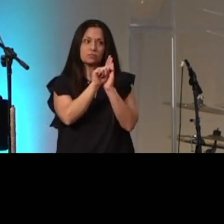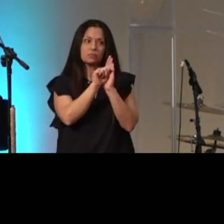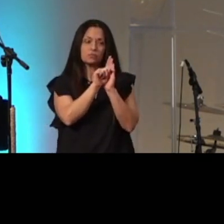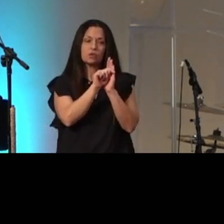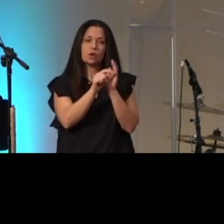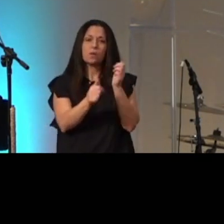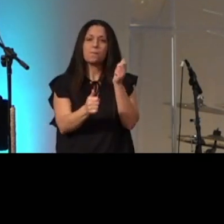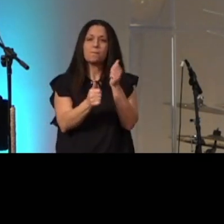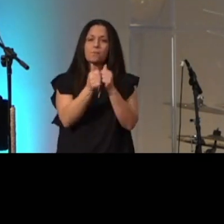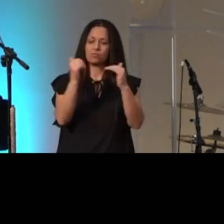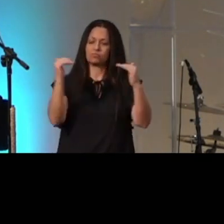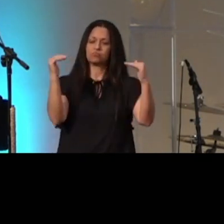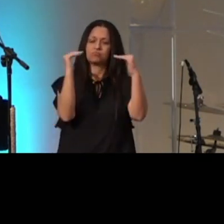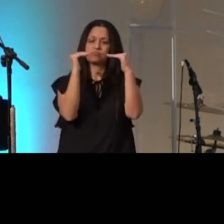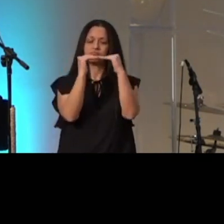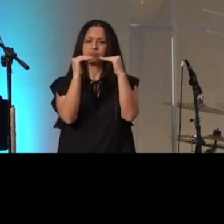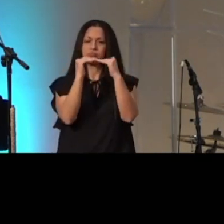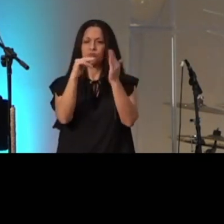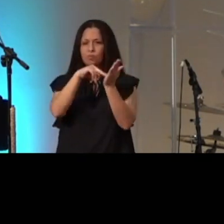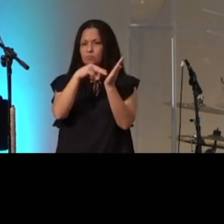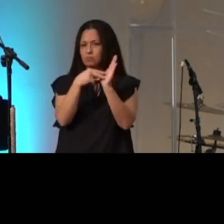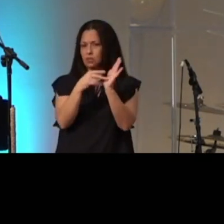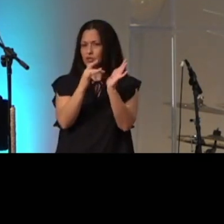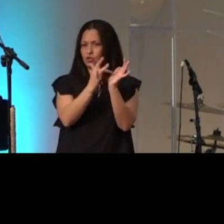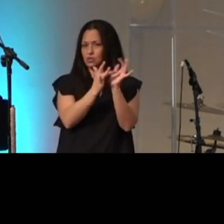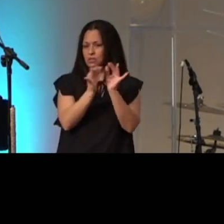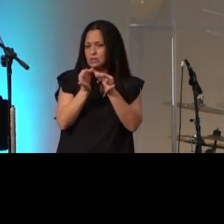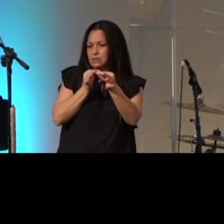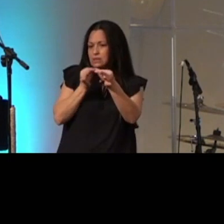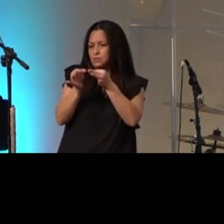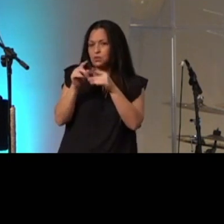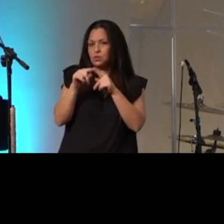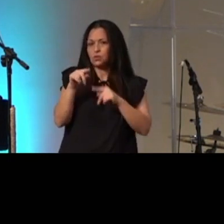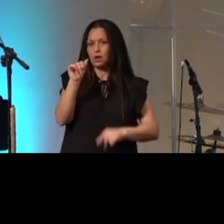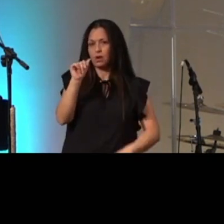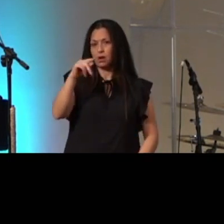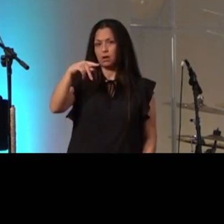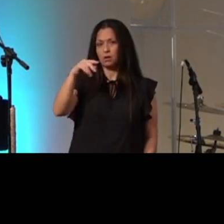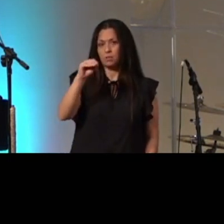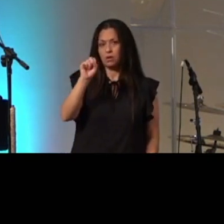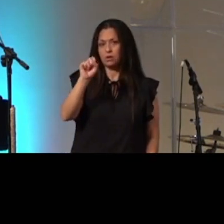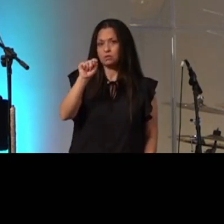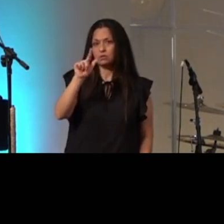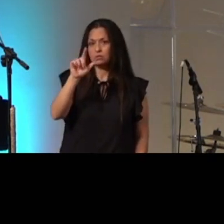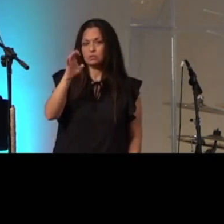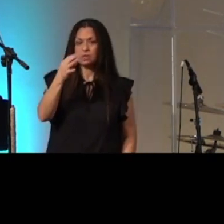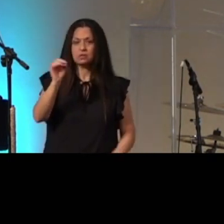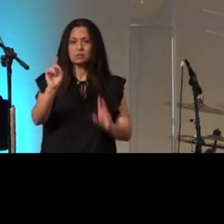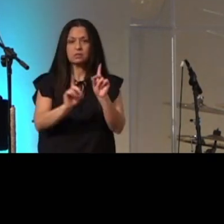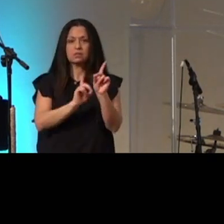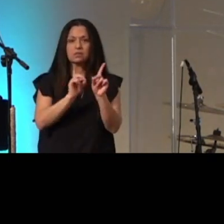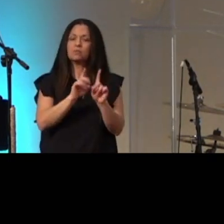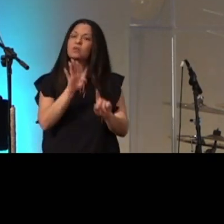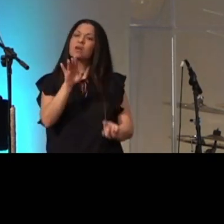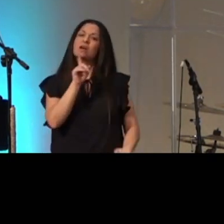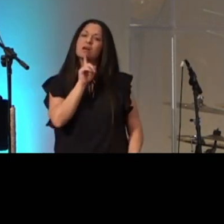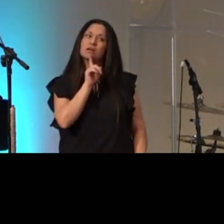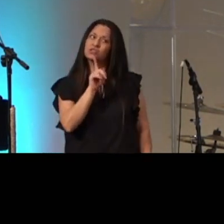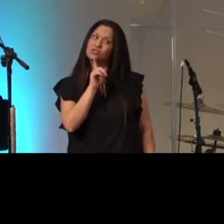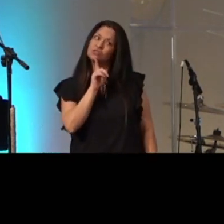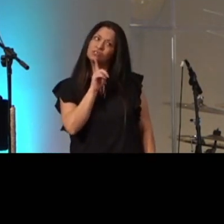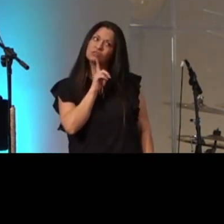jesus is saying to his apostles and disciples matter of fact it's it's